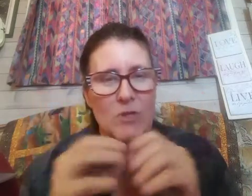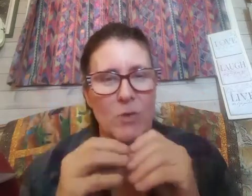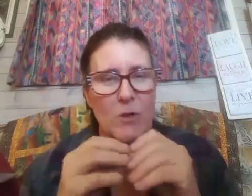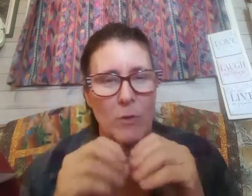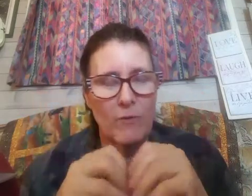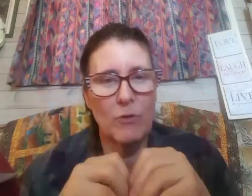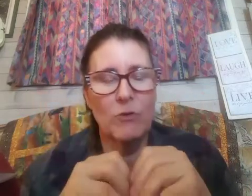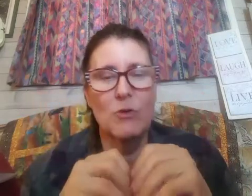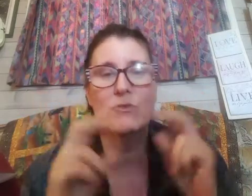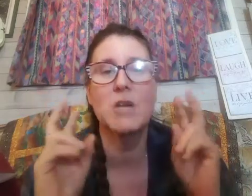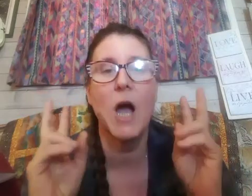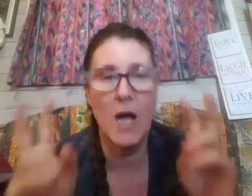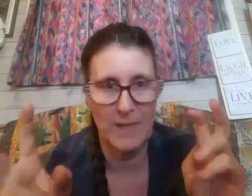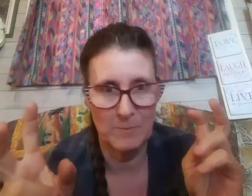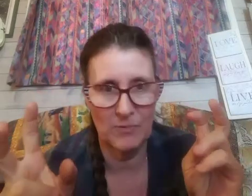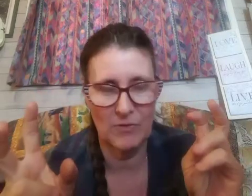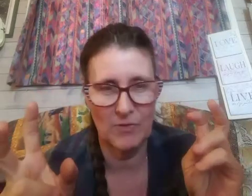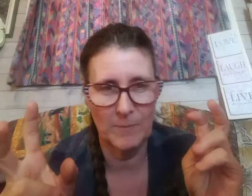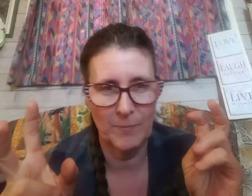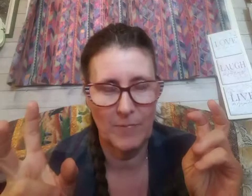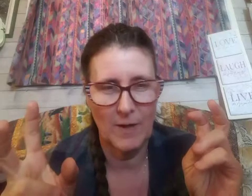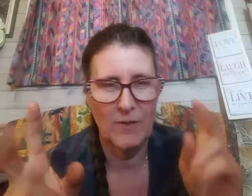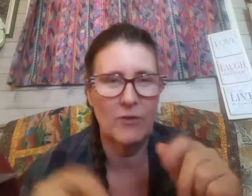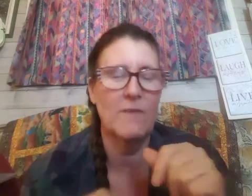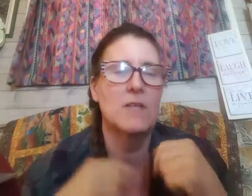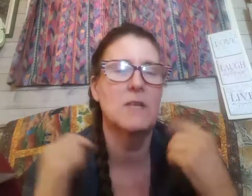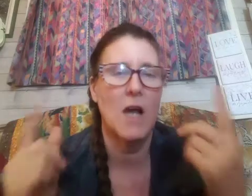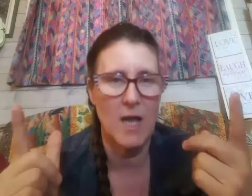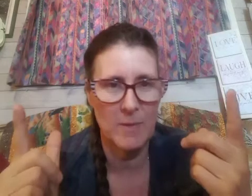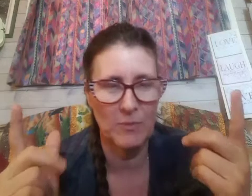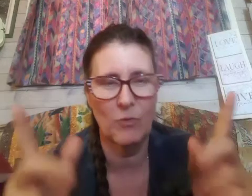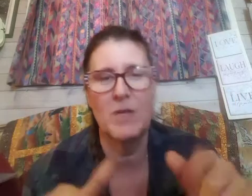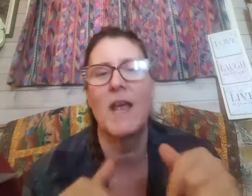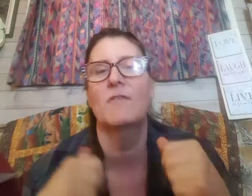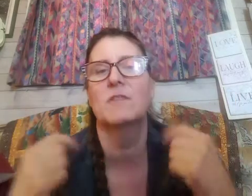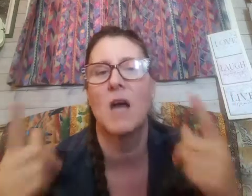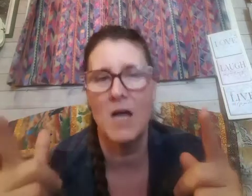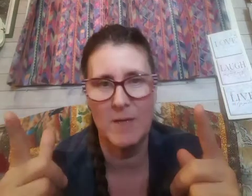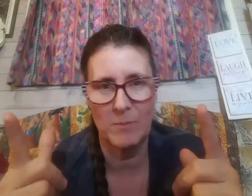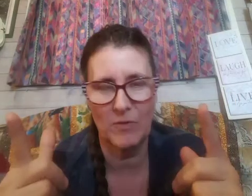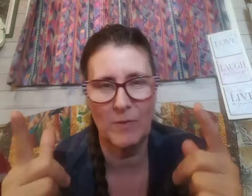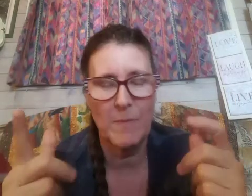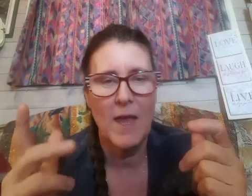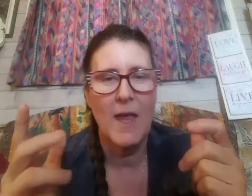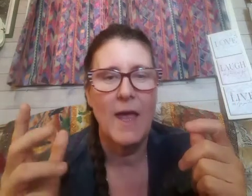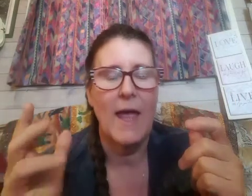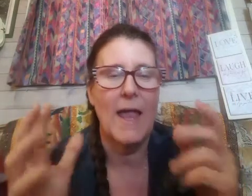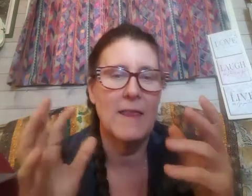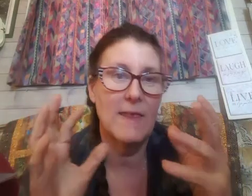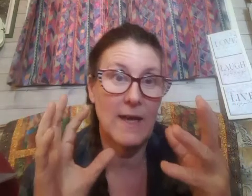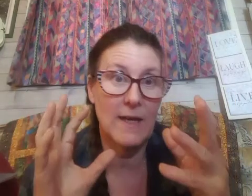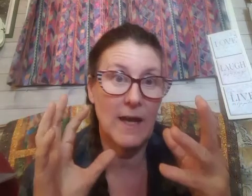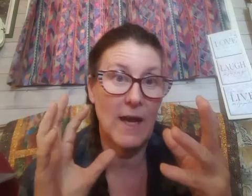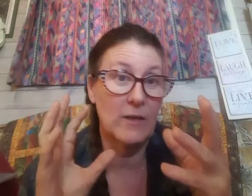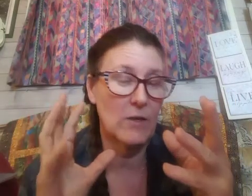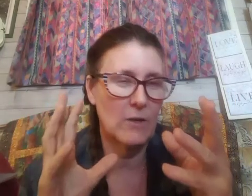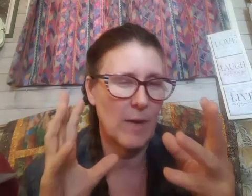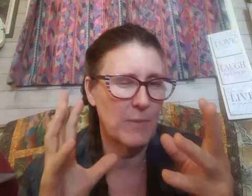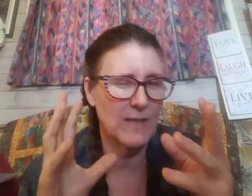where it refers to times seven times three and a half times and then I picked